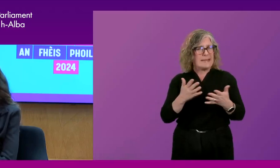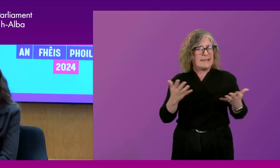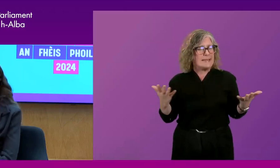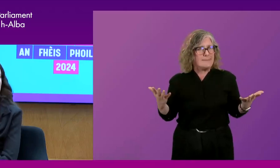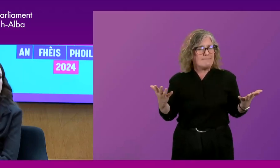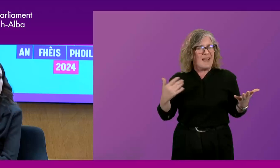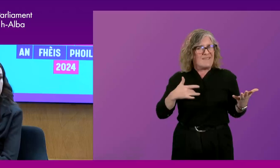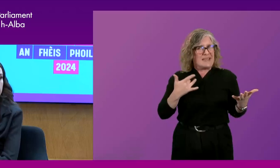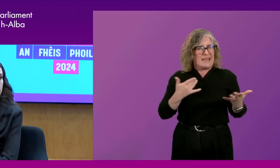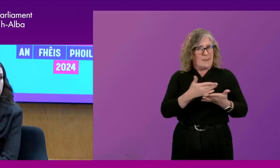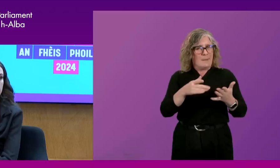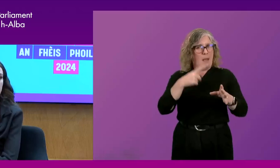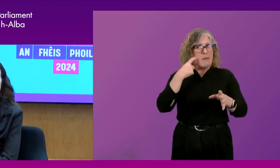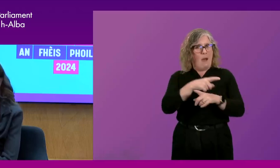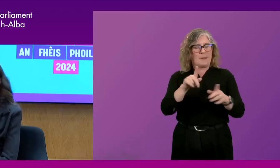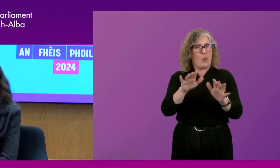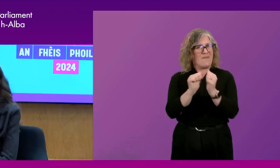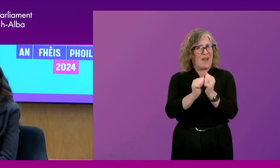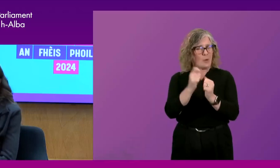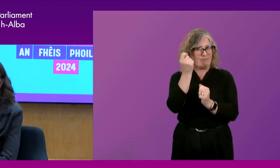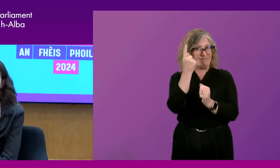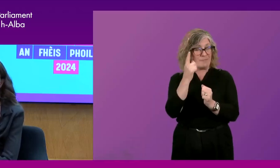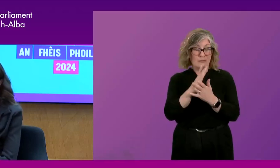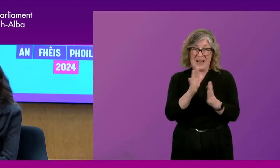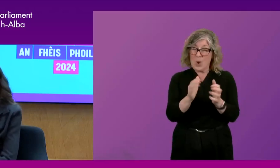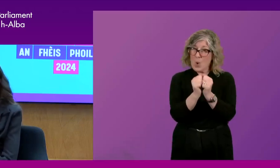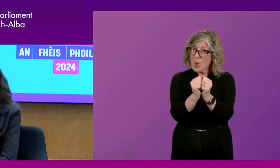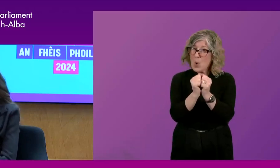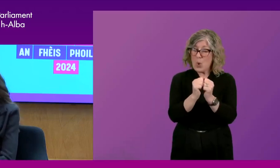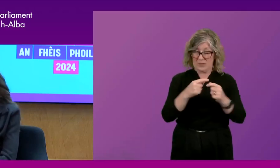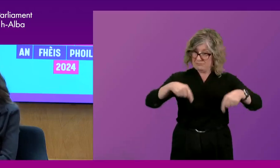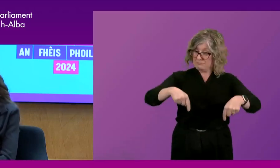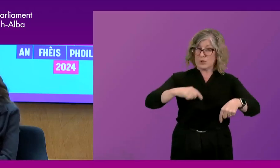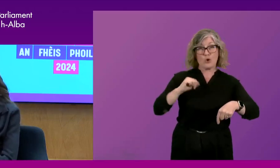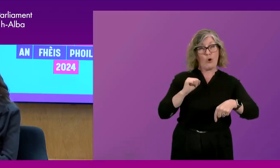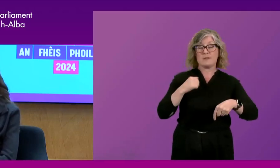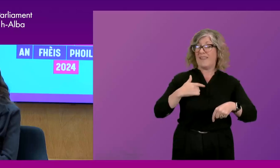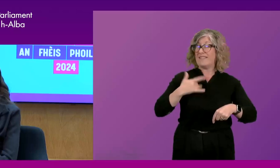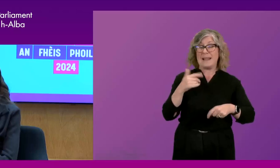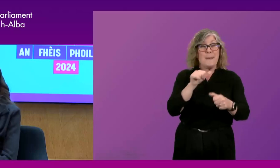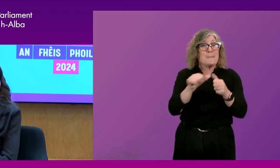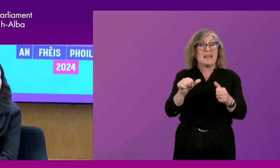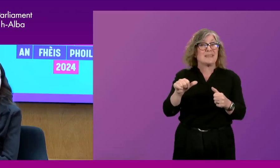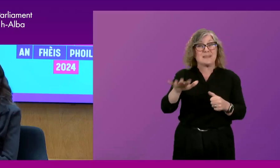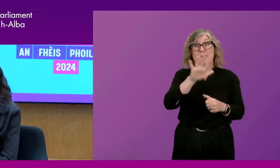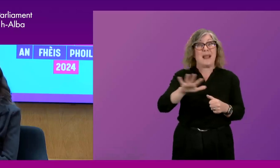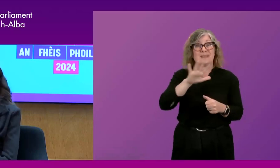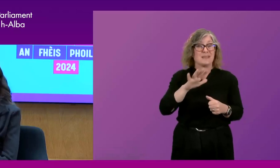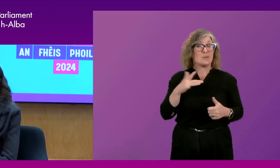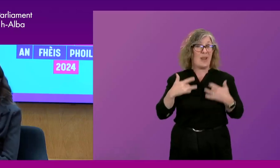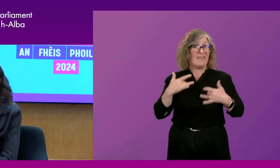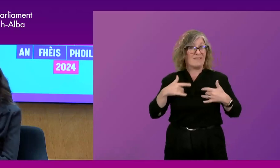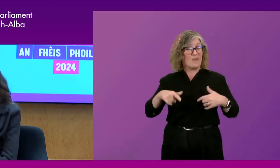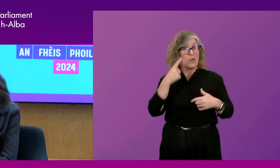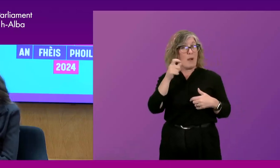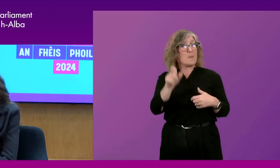how precious this is. As I say, you know, Scotland, in my opinion, is the best place to be a young person. And